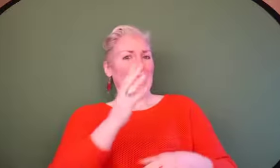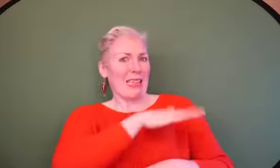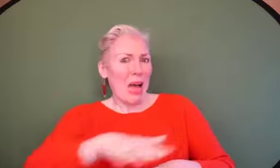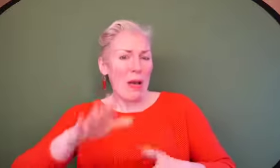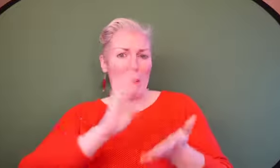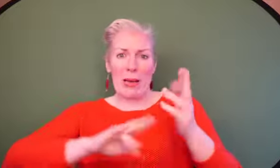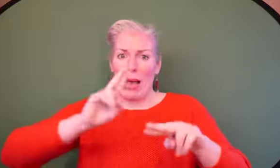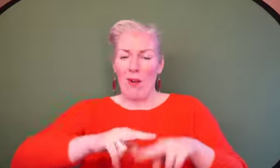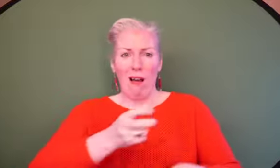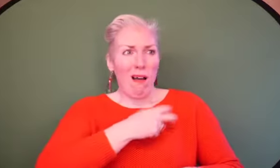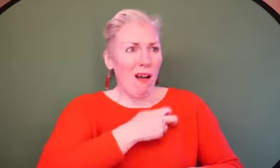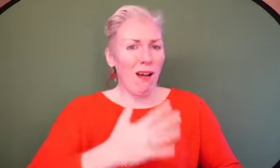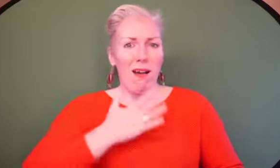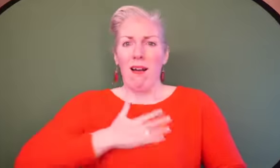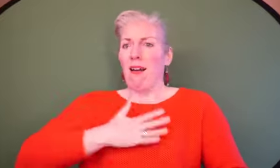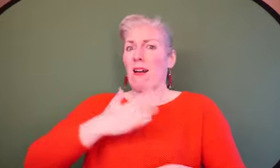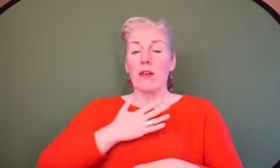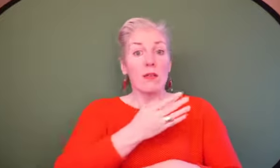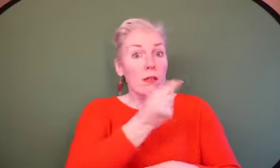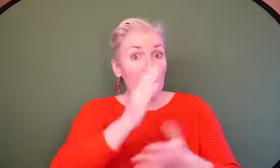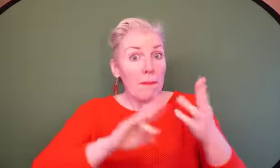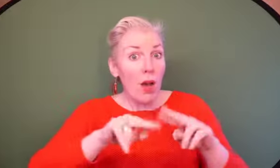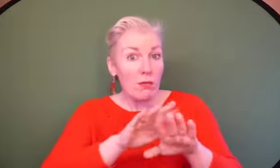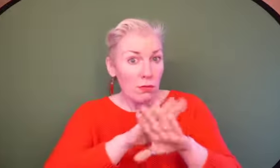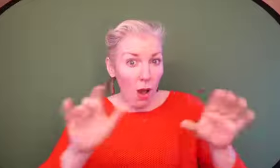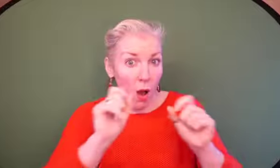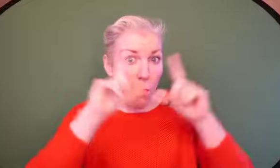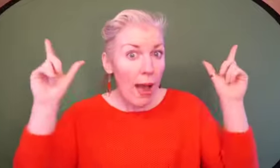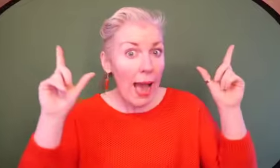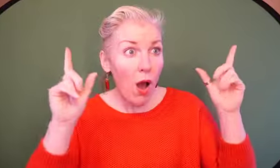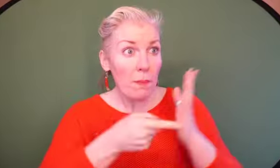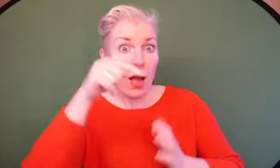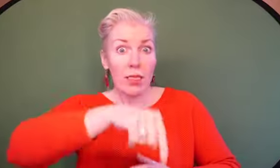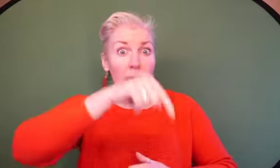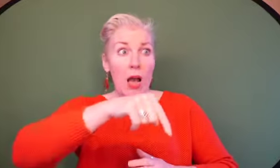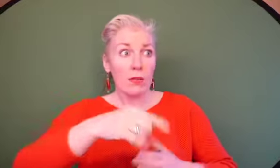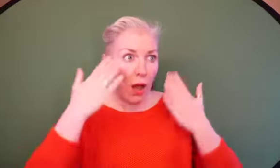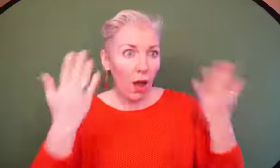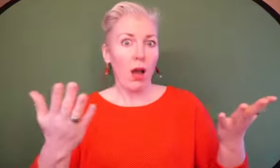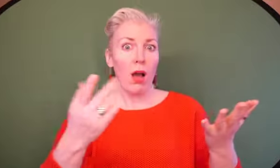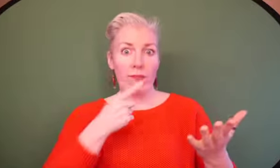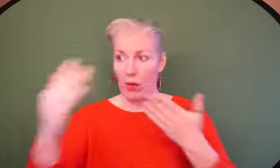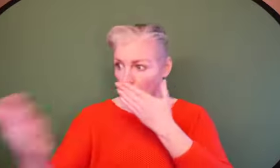And a idea. I'm use I'm gonna use this